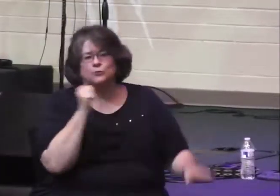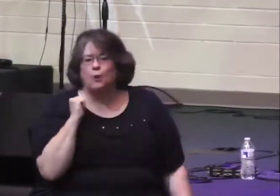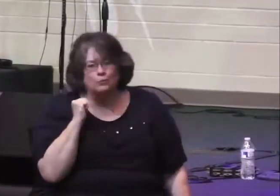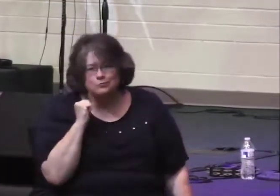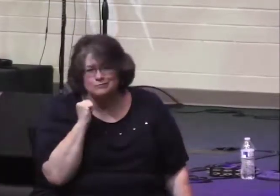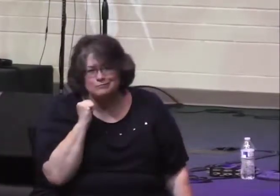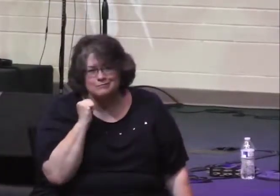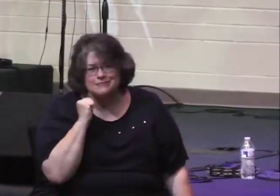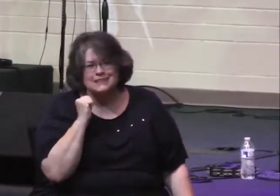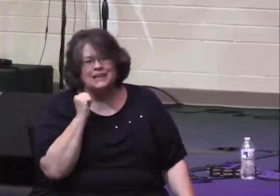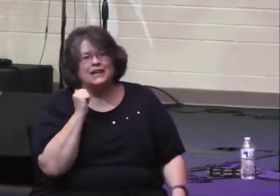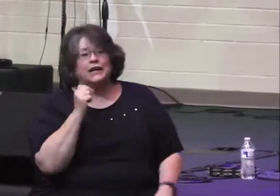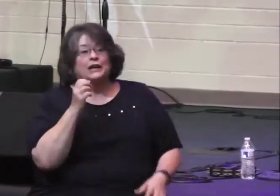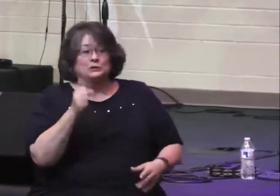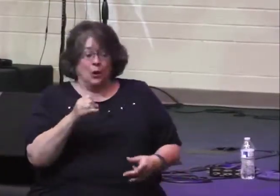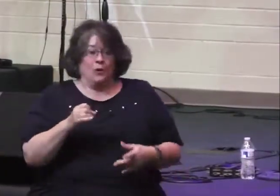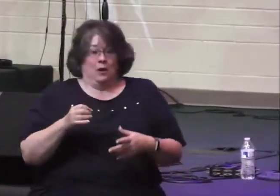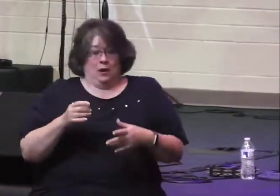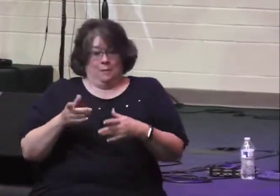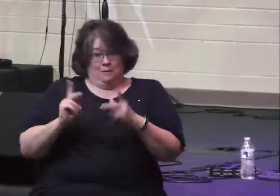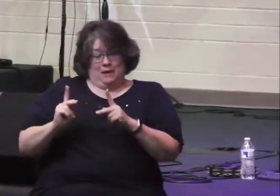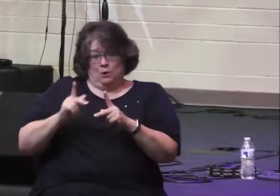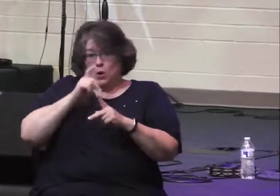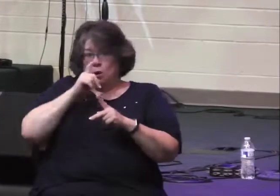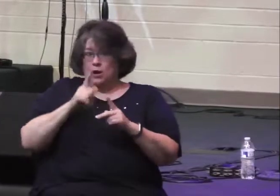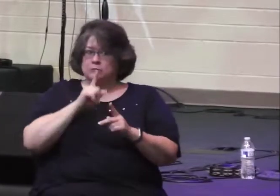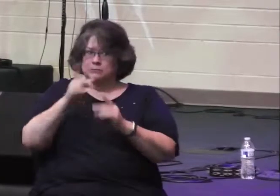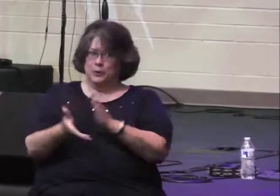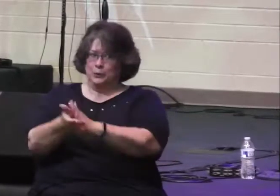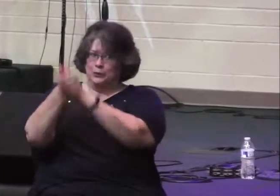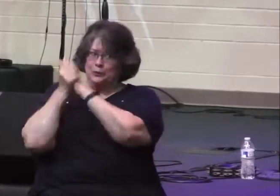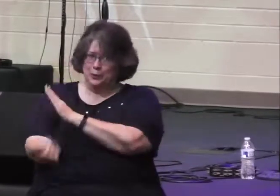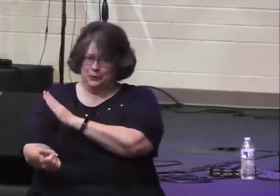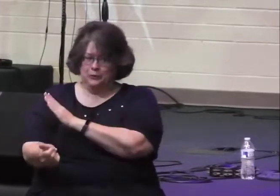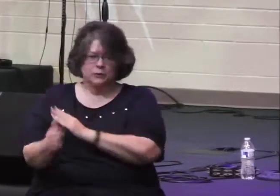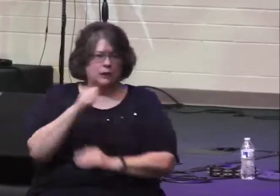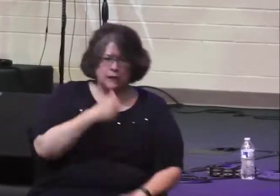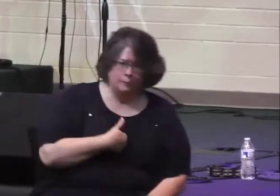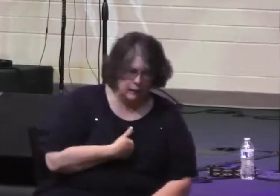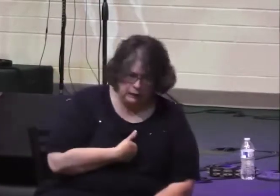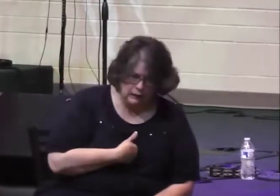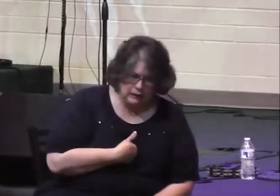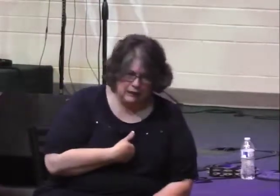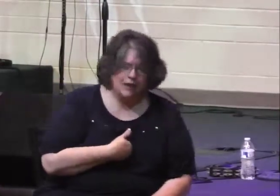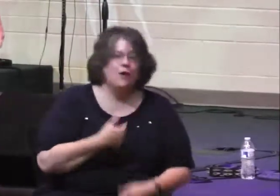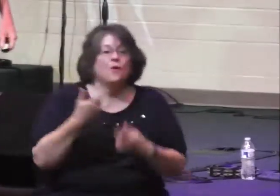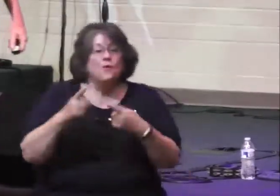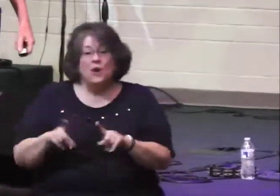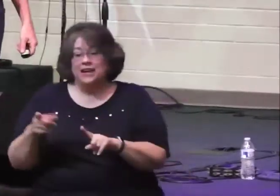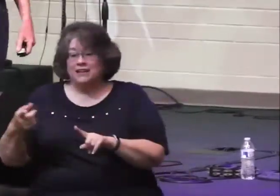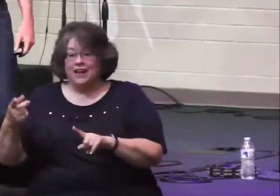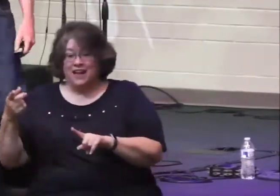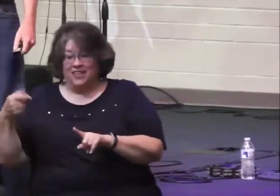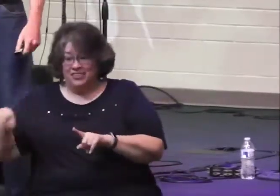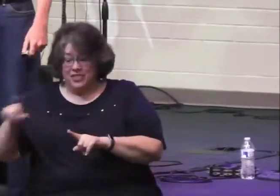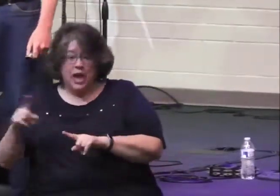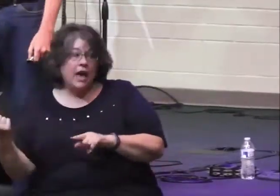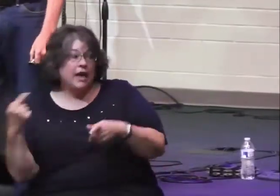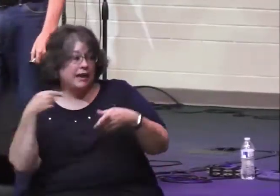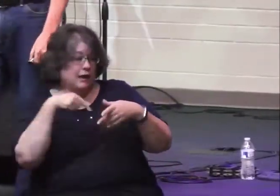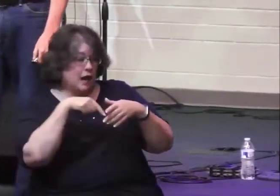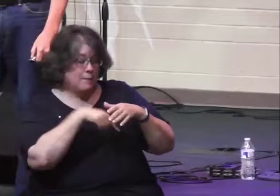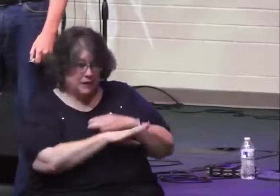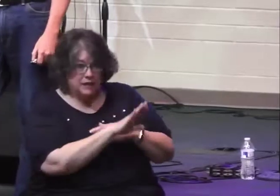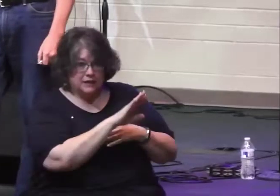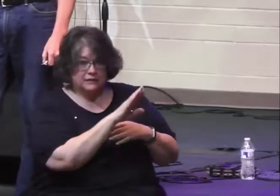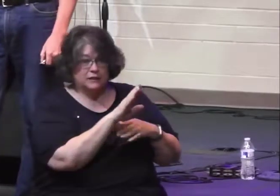anymore, you know. And that's why the guys who really know what they're doing, not me, but the ones who know what they're doing, when they come